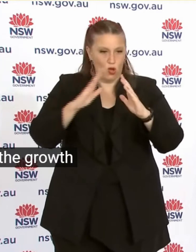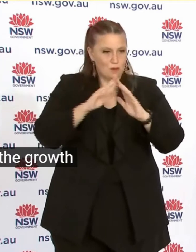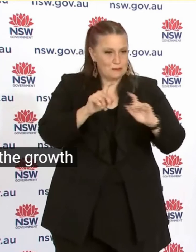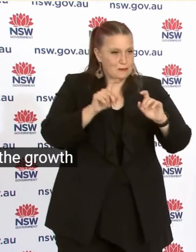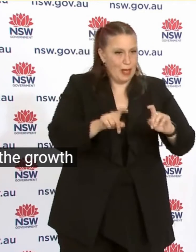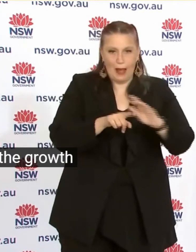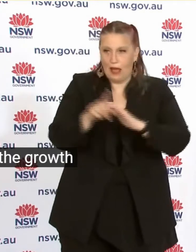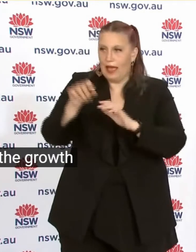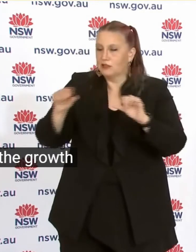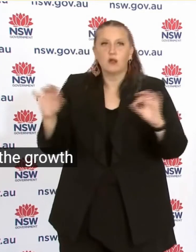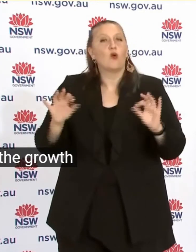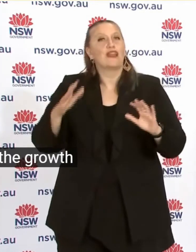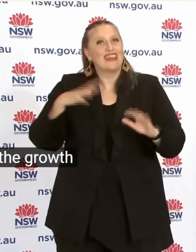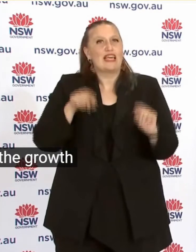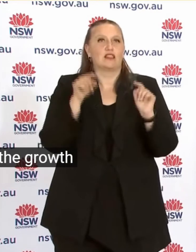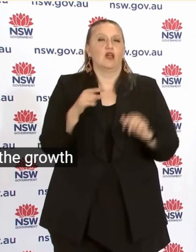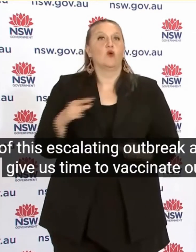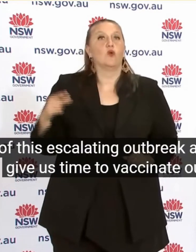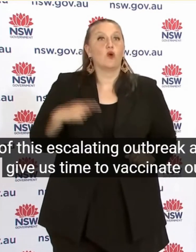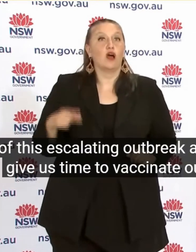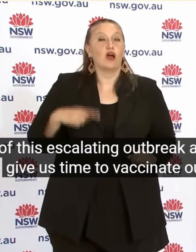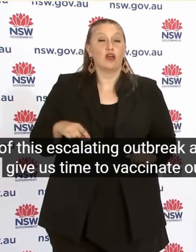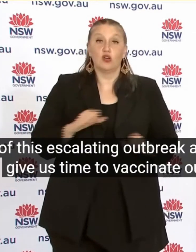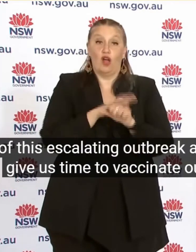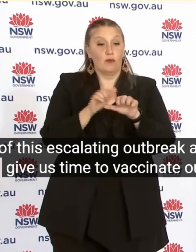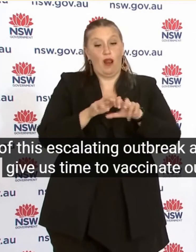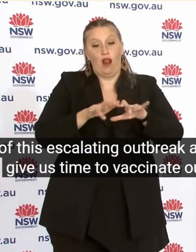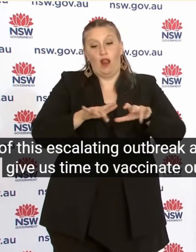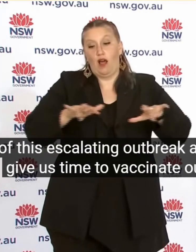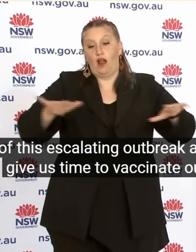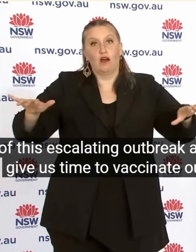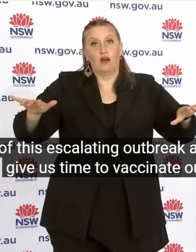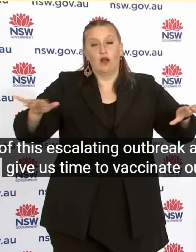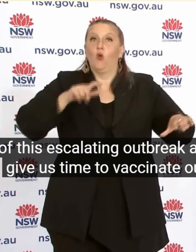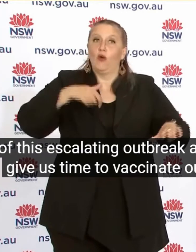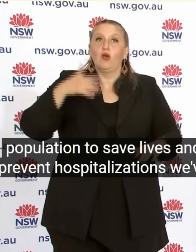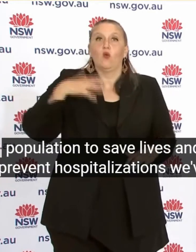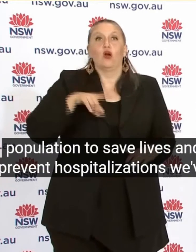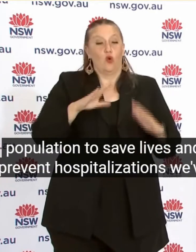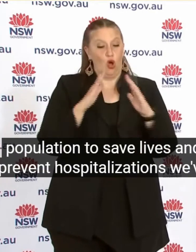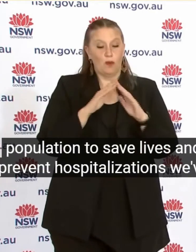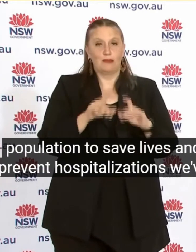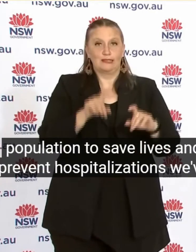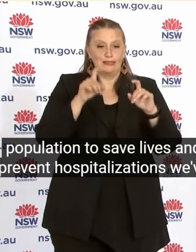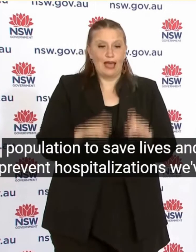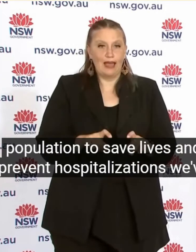And give us time To vaccinate Our population To save lives And prevent Hospitalisations